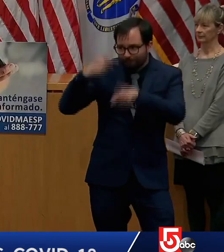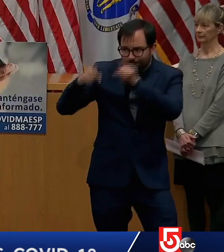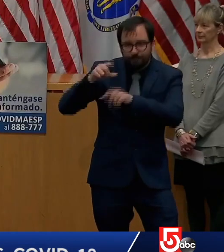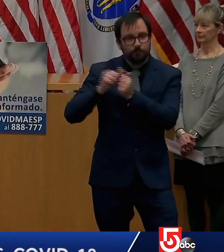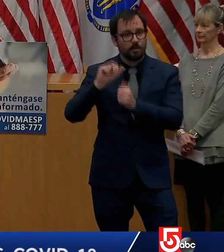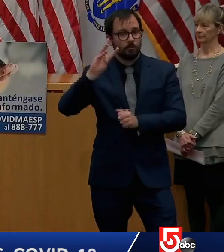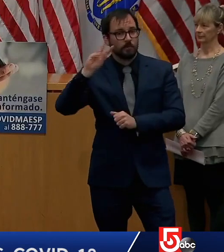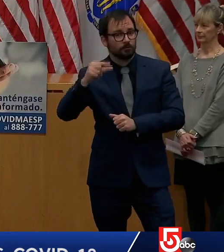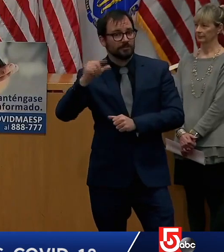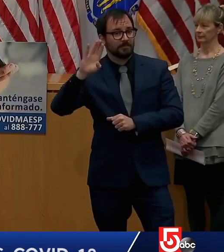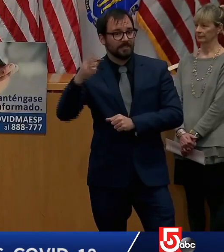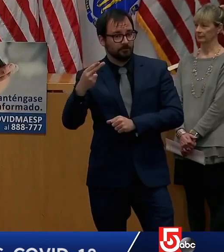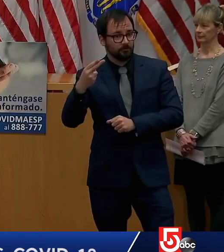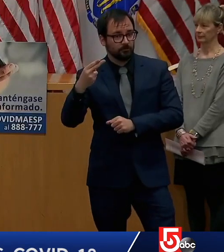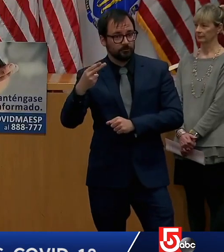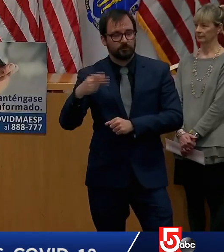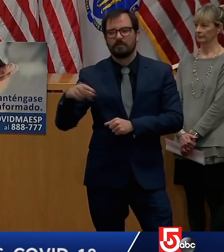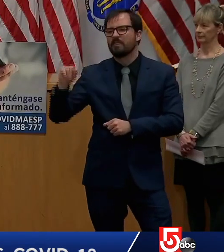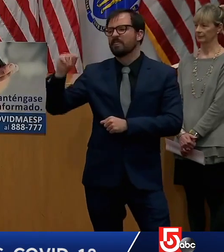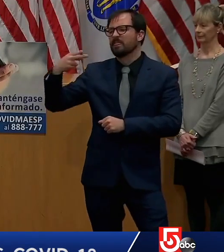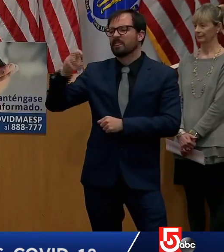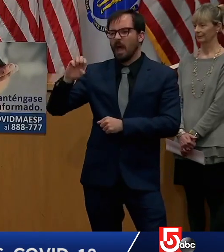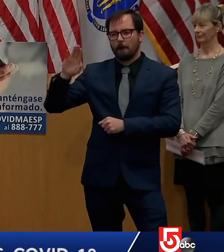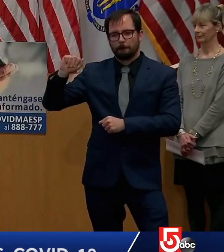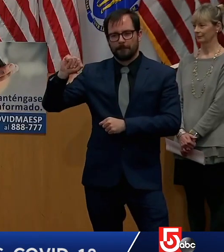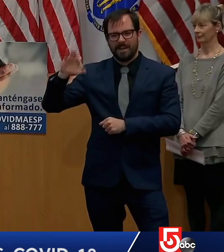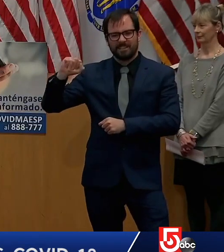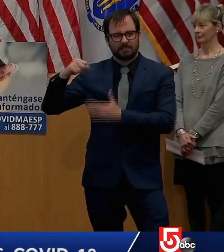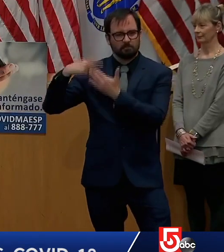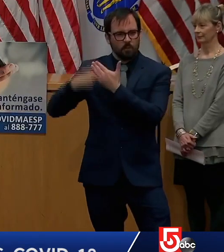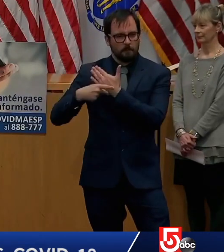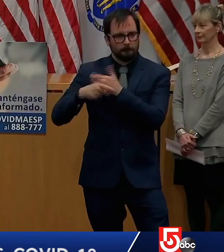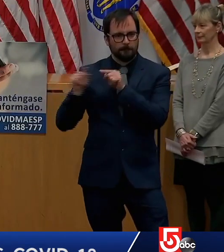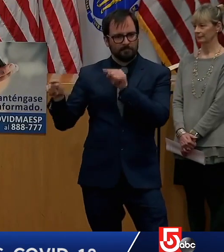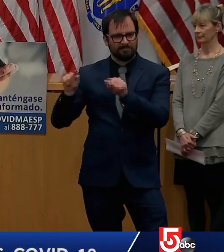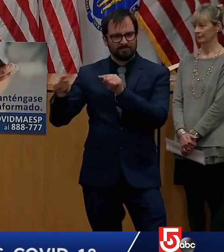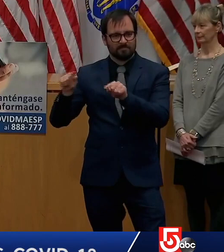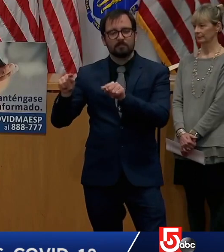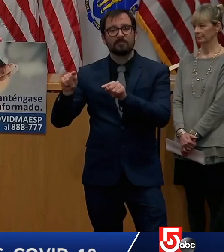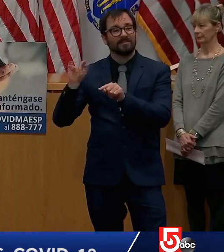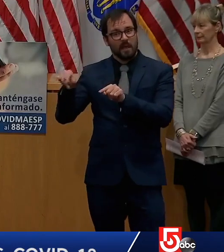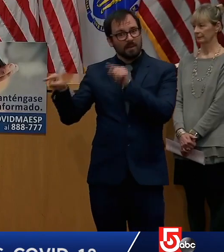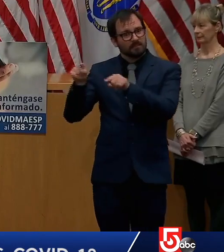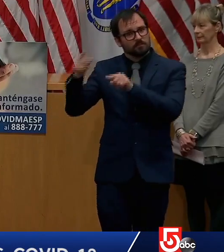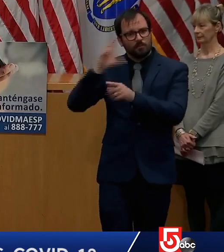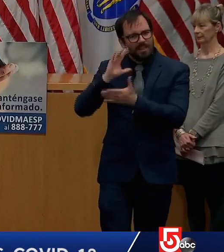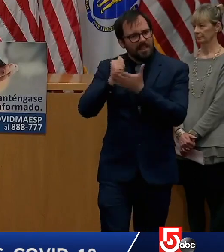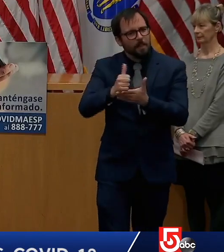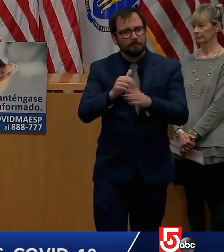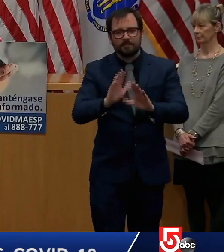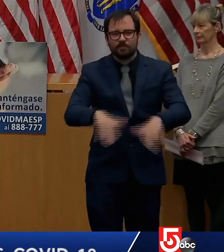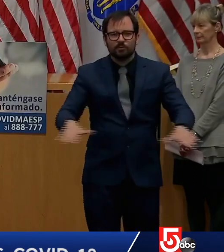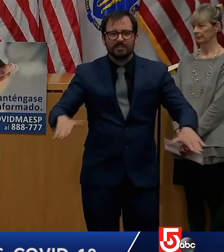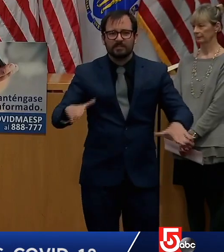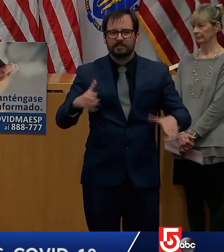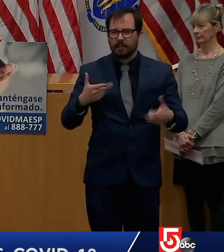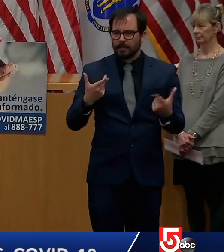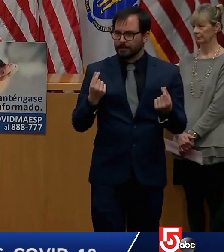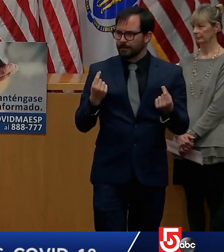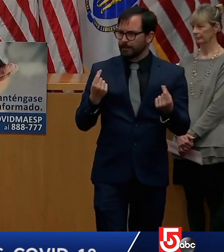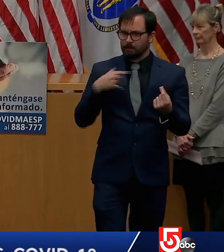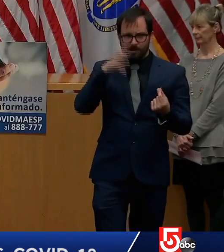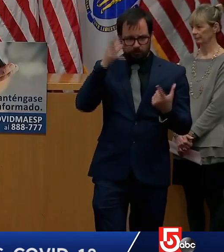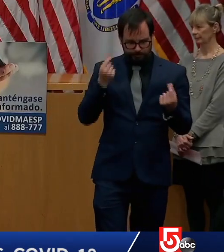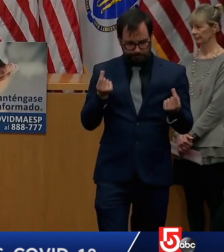with ideas of things to do with their children while they're home with them. And for sustaining our programs, we are